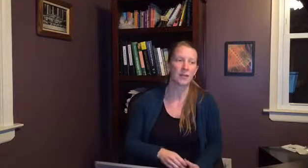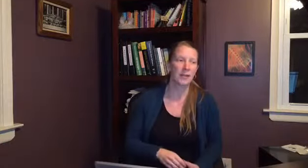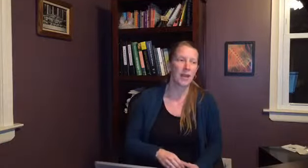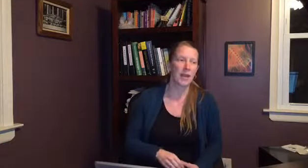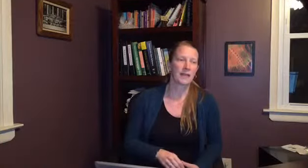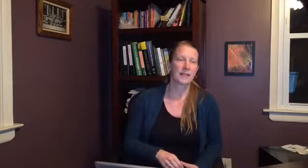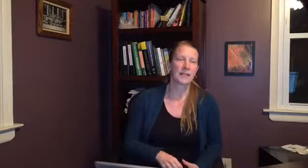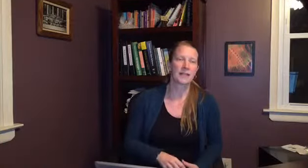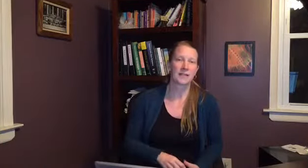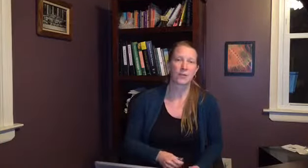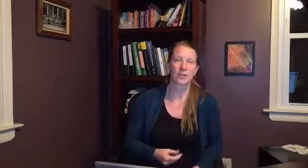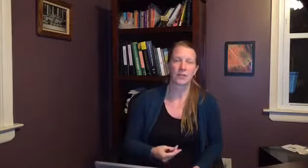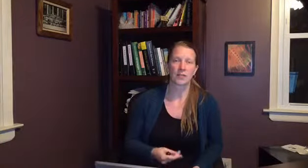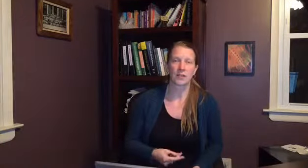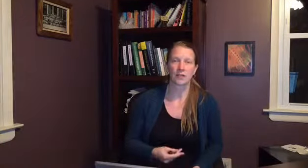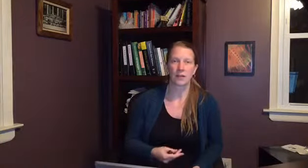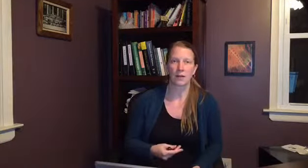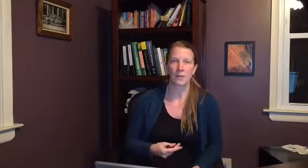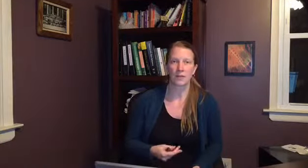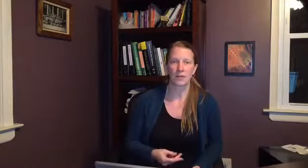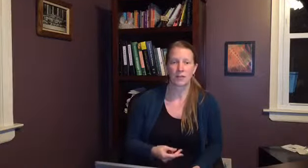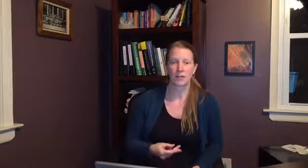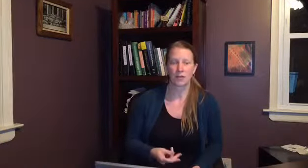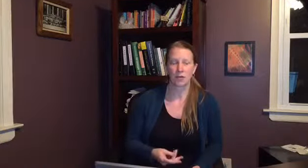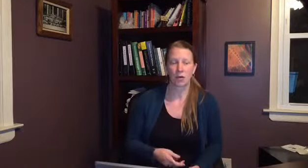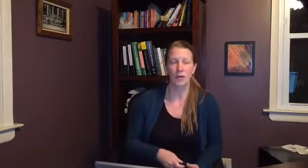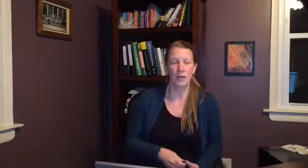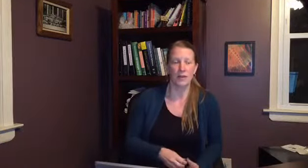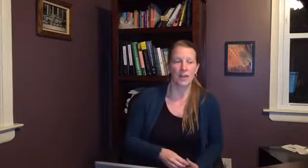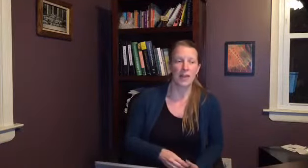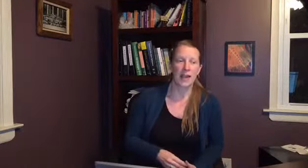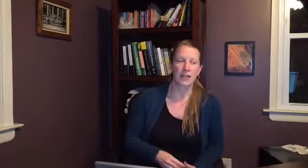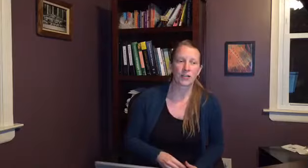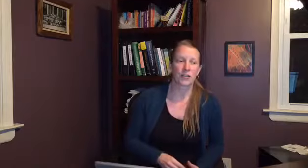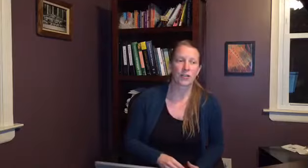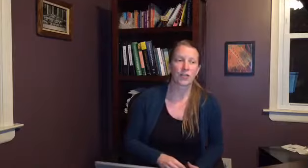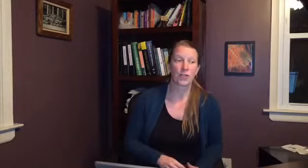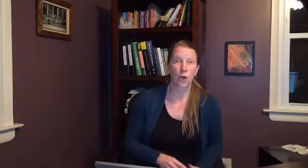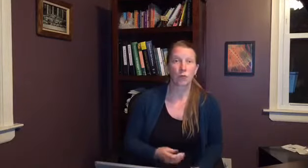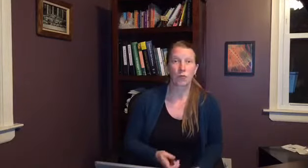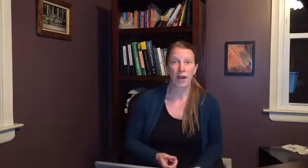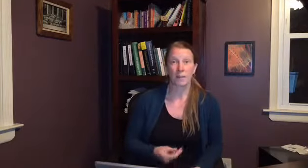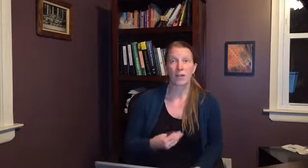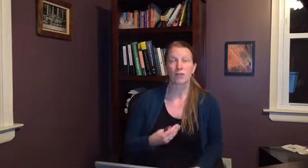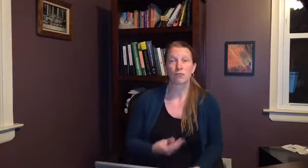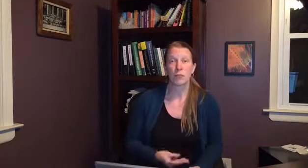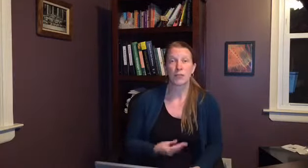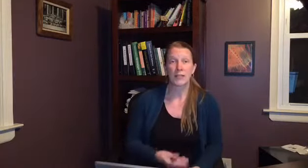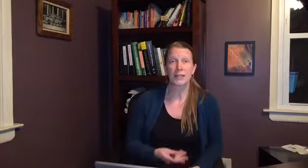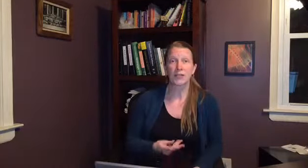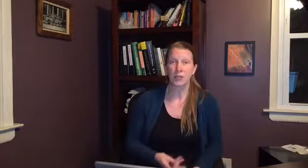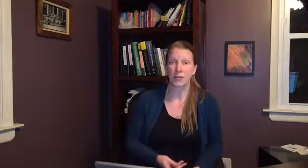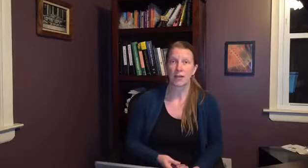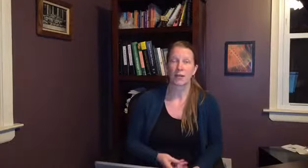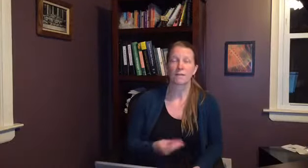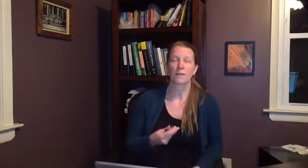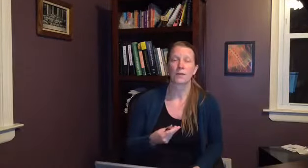and the cdc which is a centered um disease control they actually don't recommend routine screening for